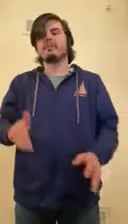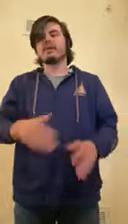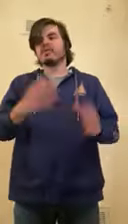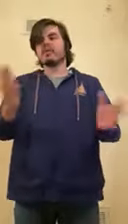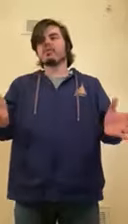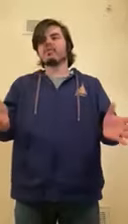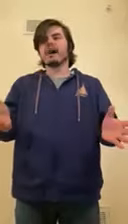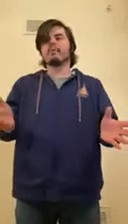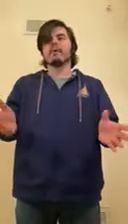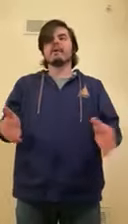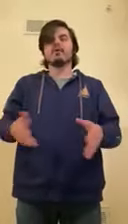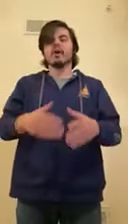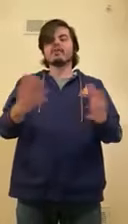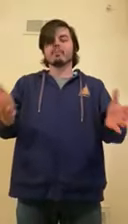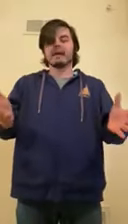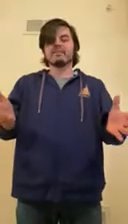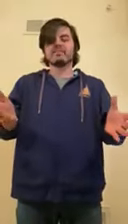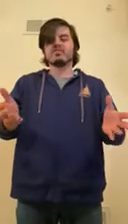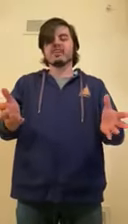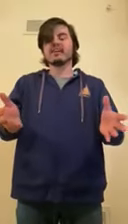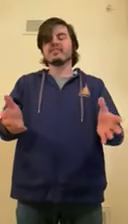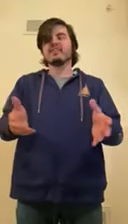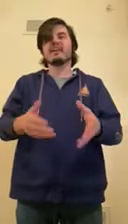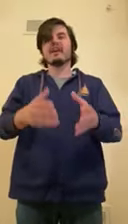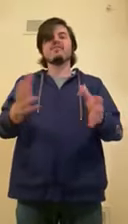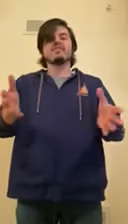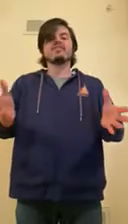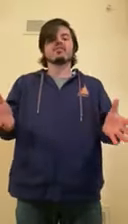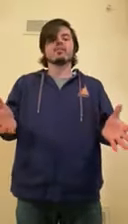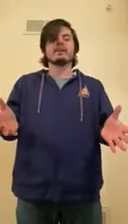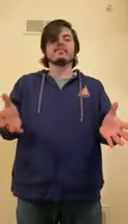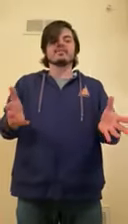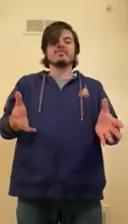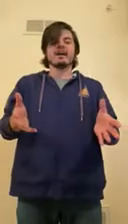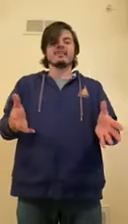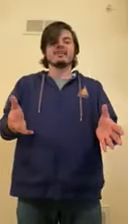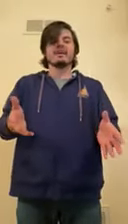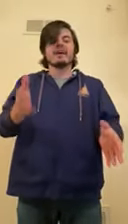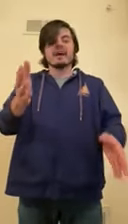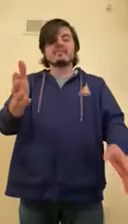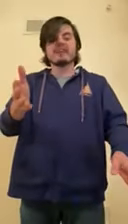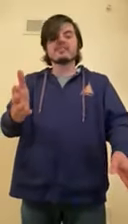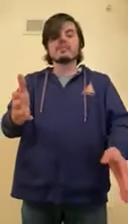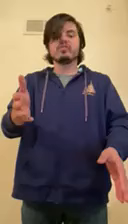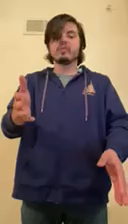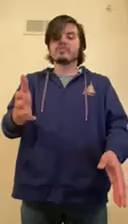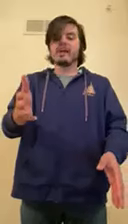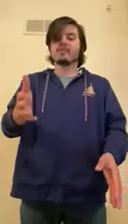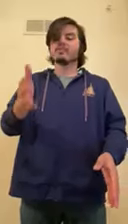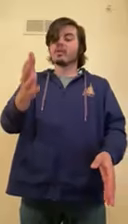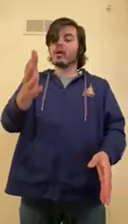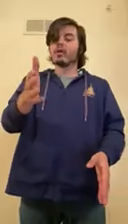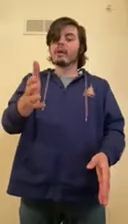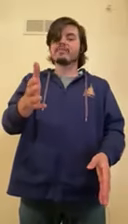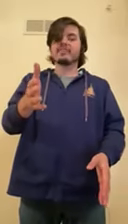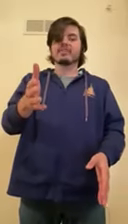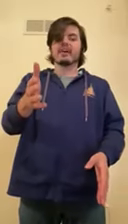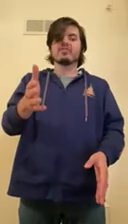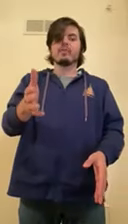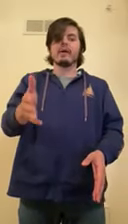at your local library or other places to check to see if this story is legit. If that's a little bit too much effort, there are websites online as well,